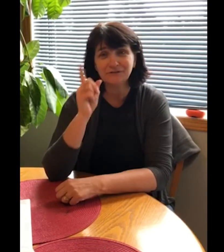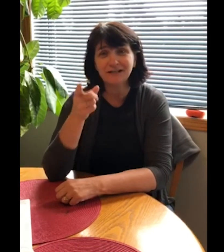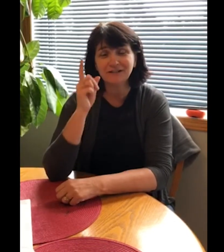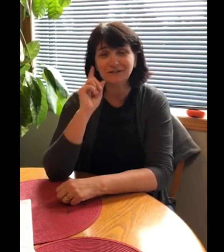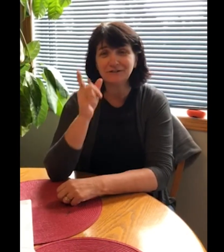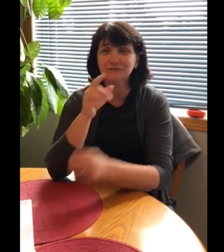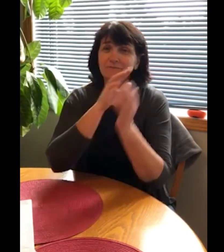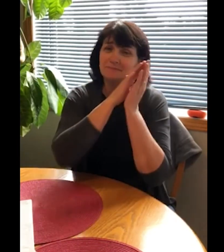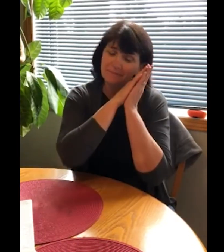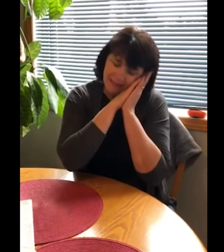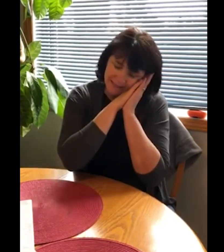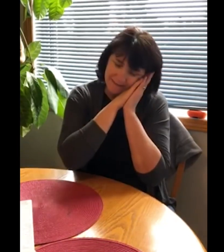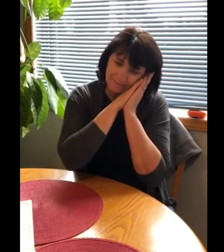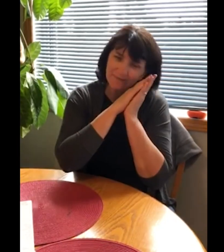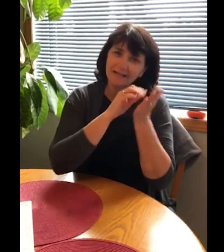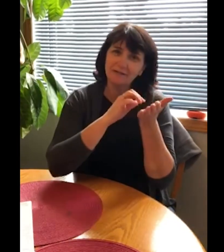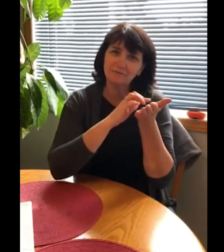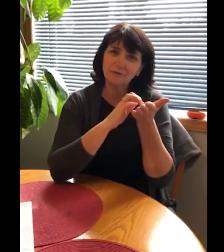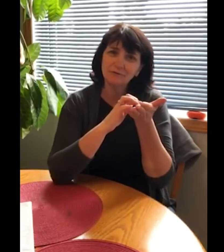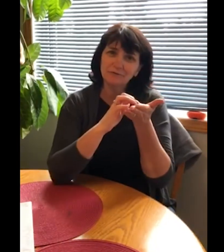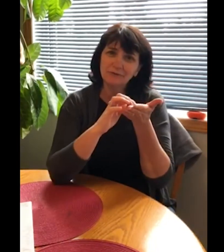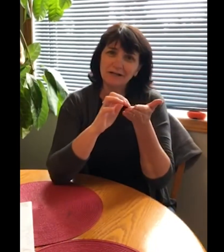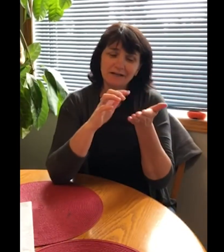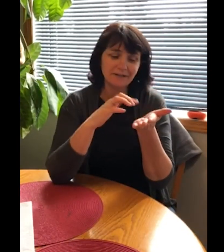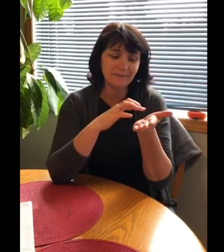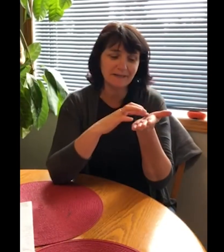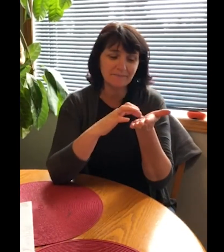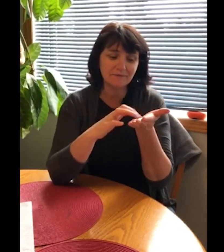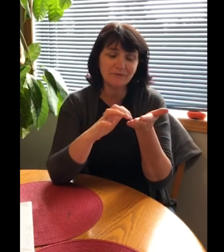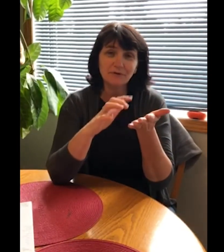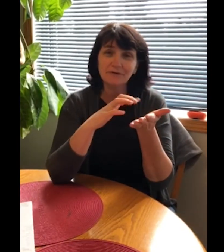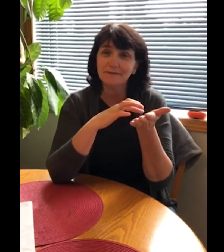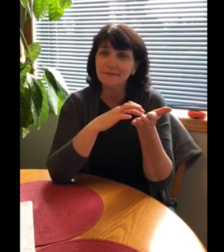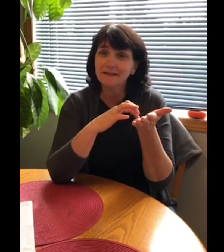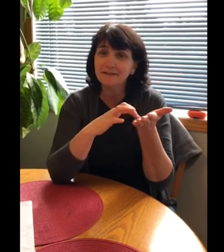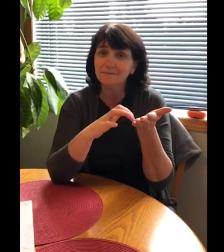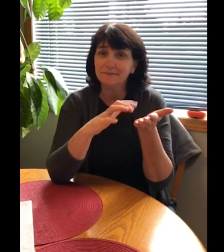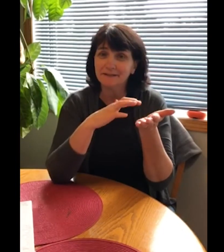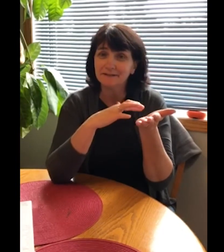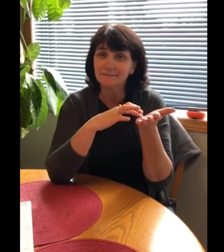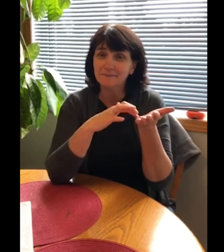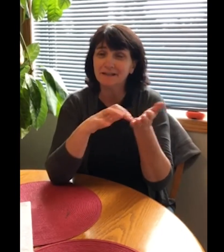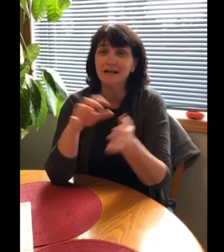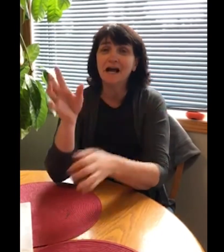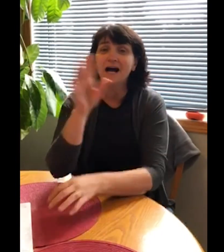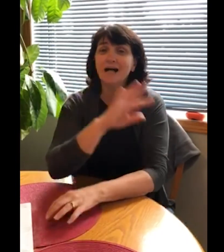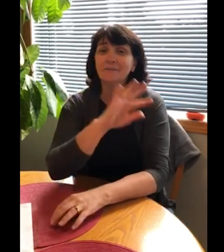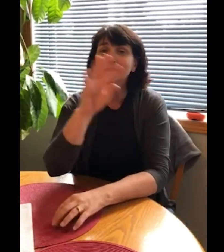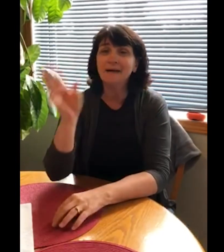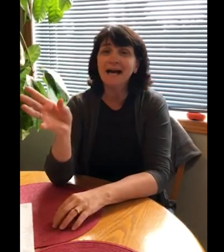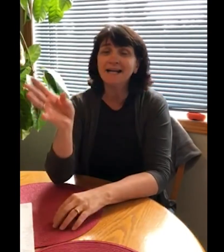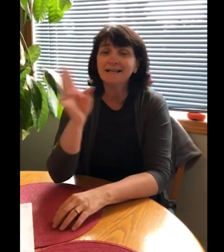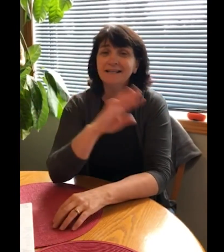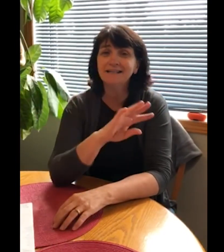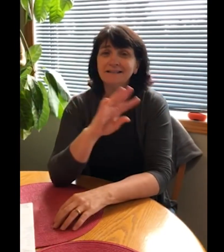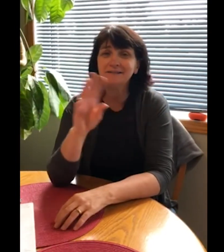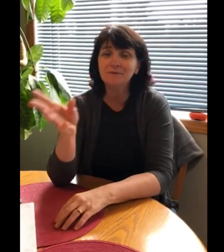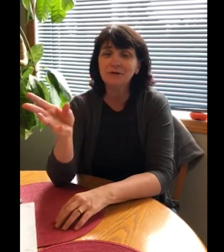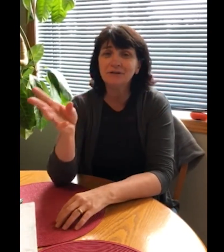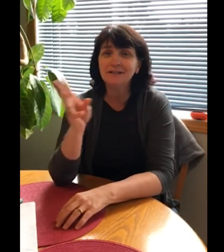straight to bed. He wrote on a paper for a pill, pill, pill. I'll be back in the morning